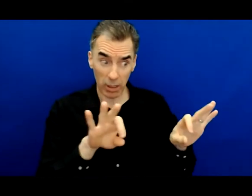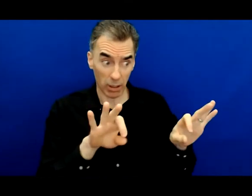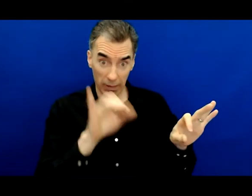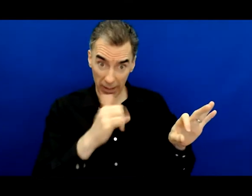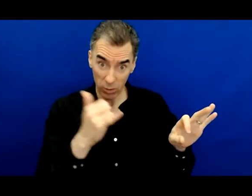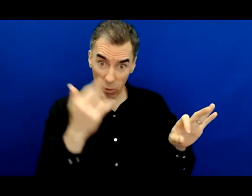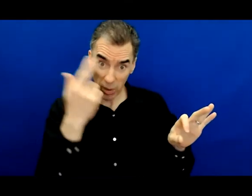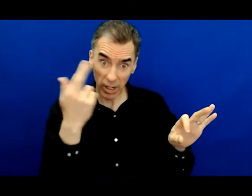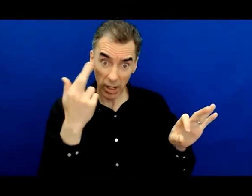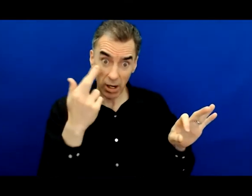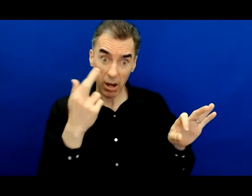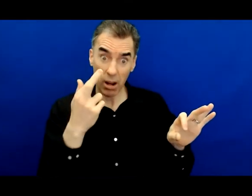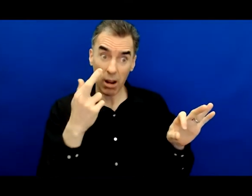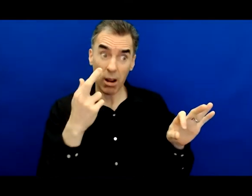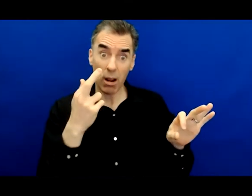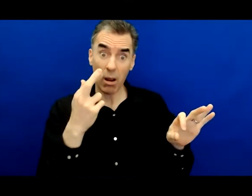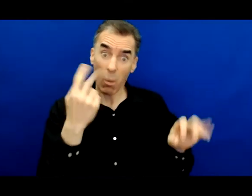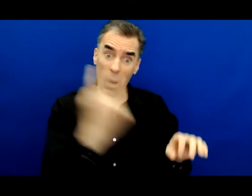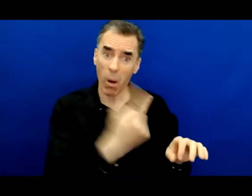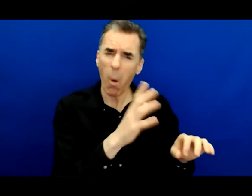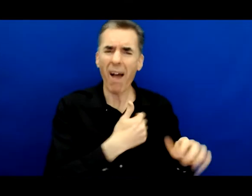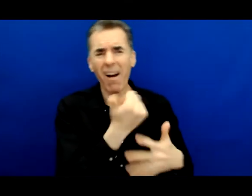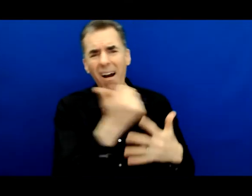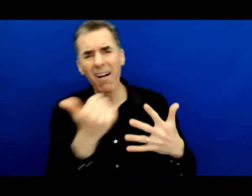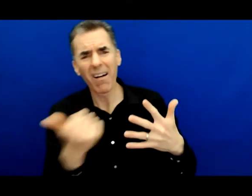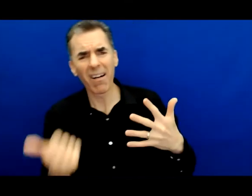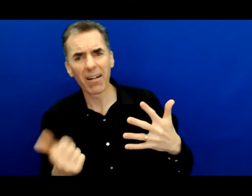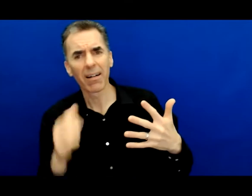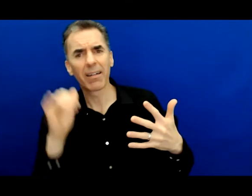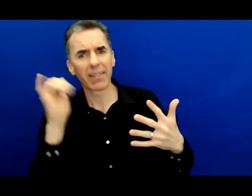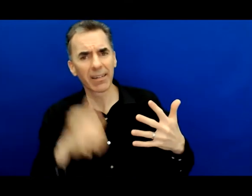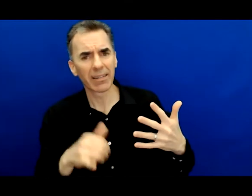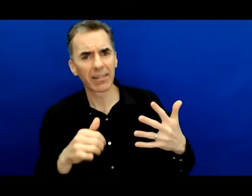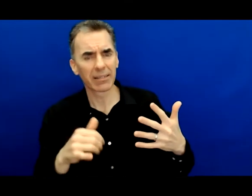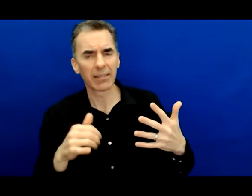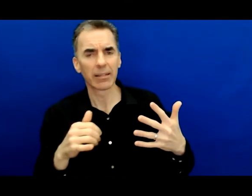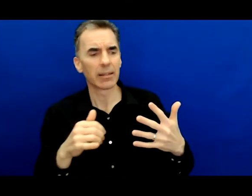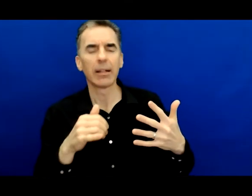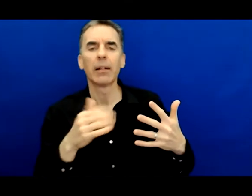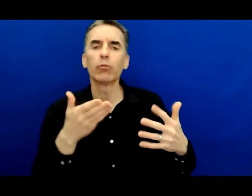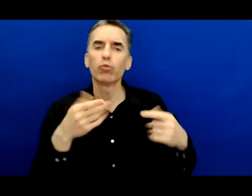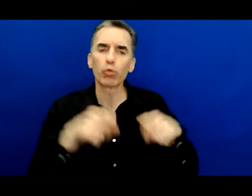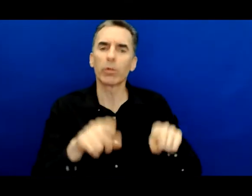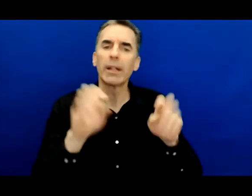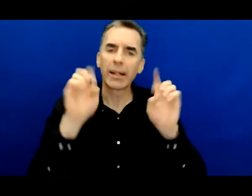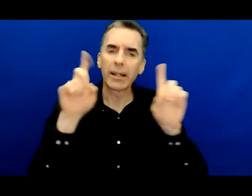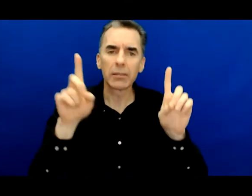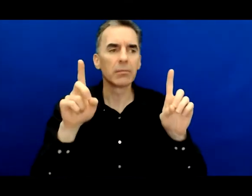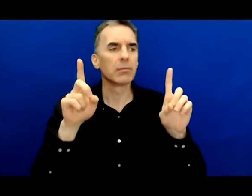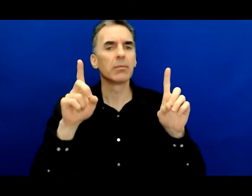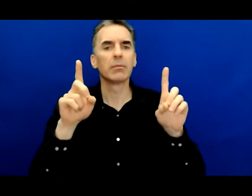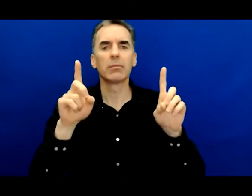That's part of it. But it was all the other things that we know happens when you're in an educational setting. The relationships,